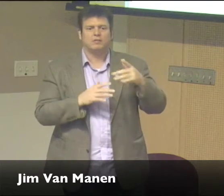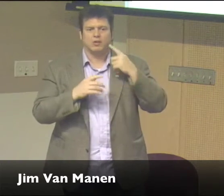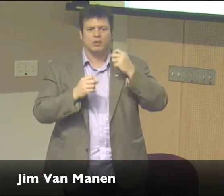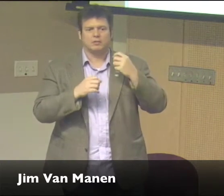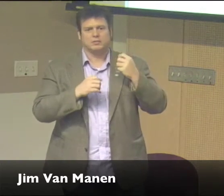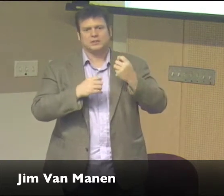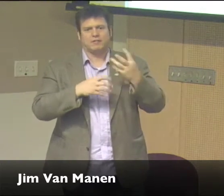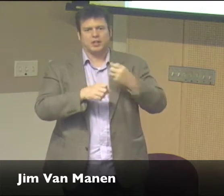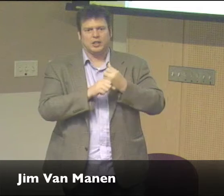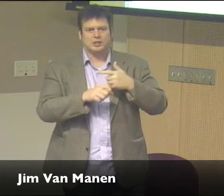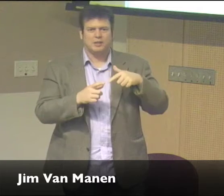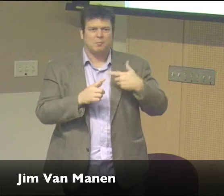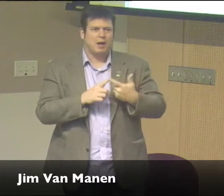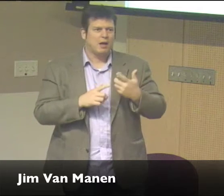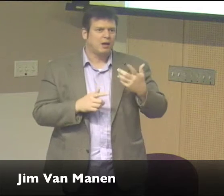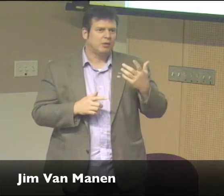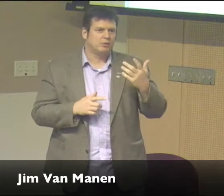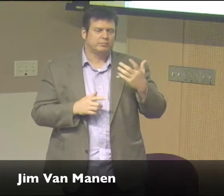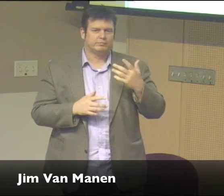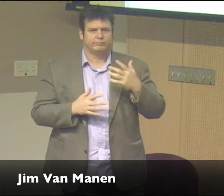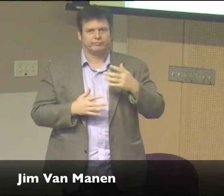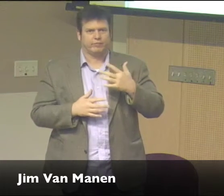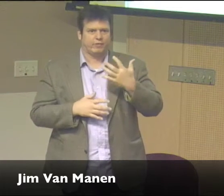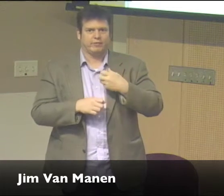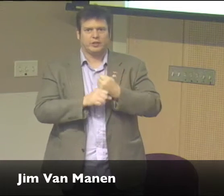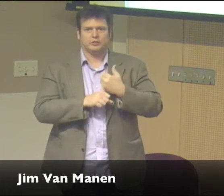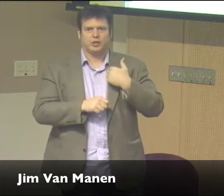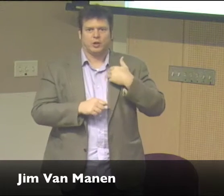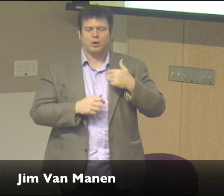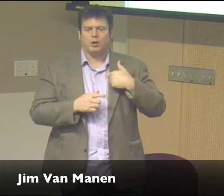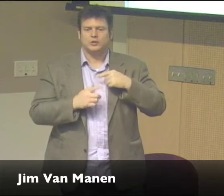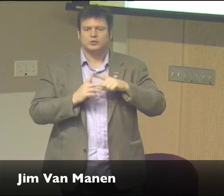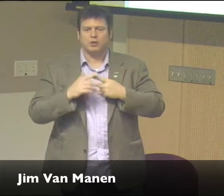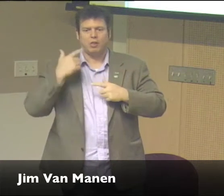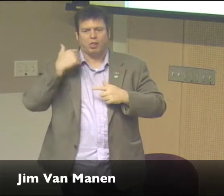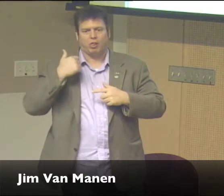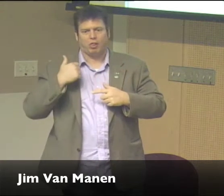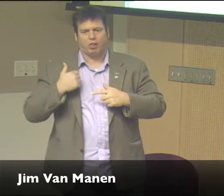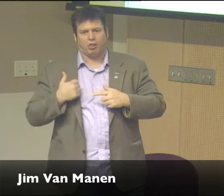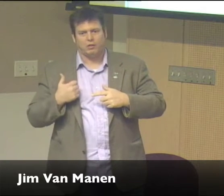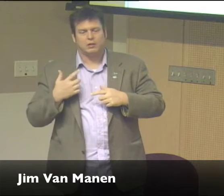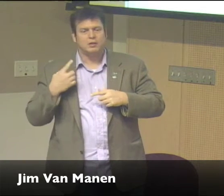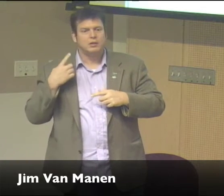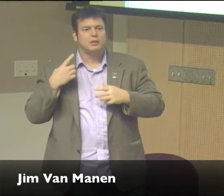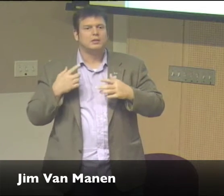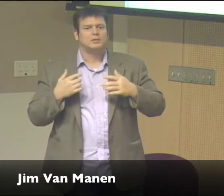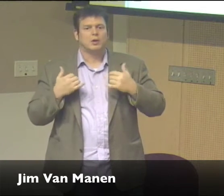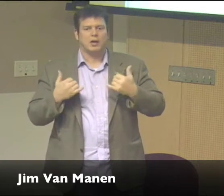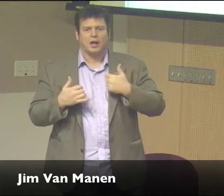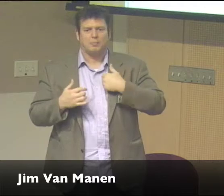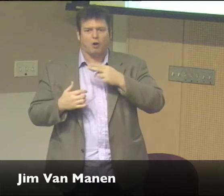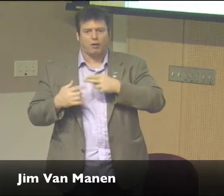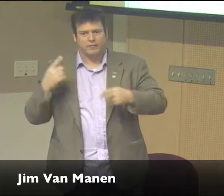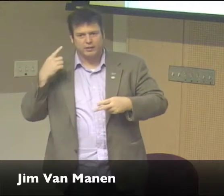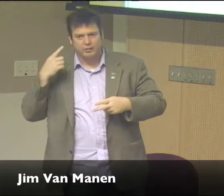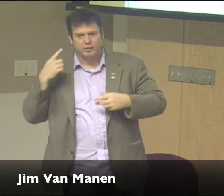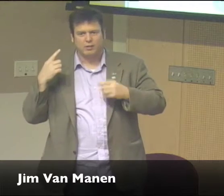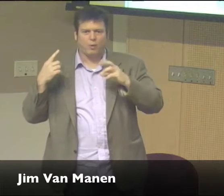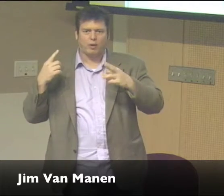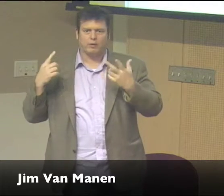fully hearing at that time and had been for several years. But then about five years ago, I started losing hearing in my right ear. And